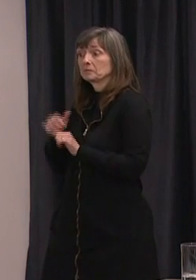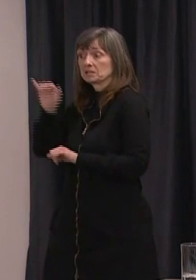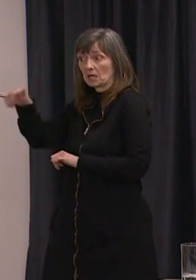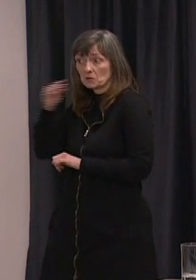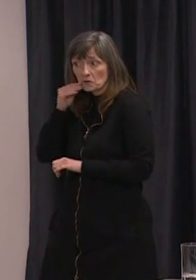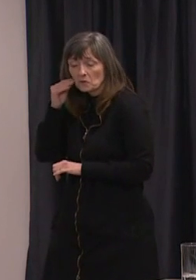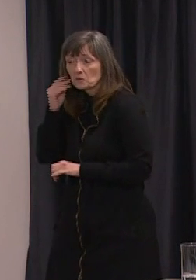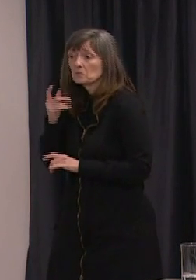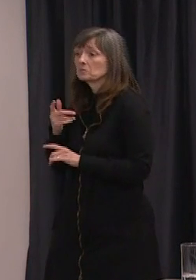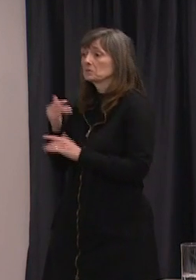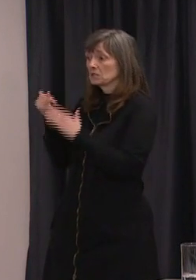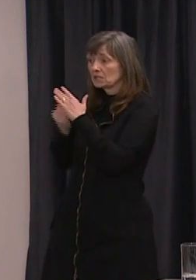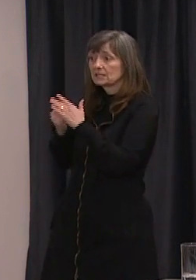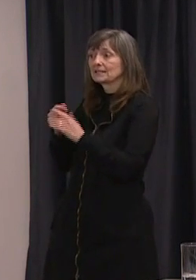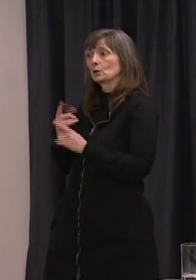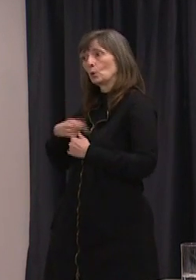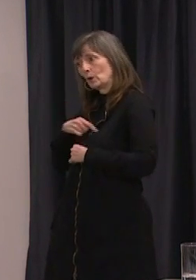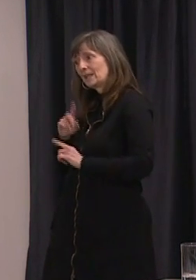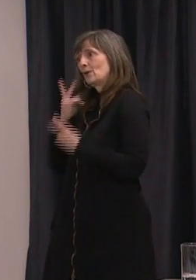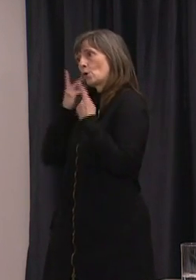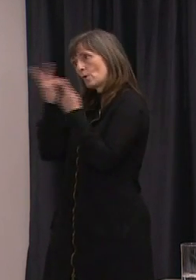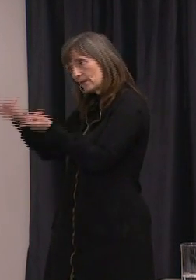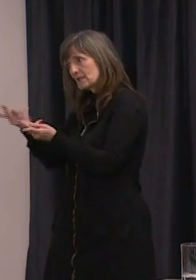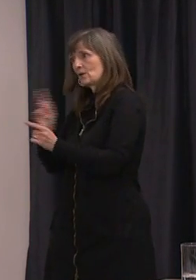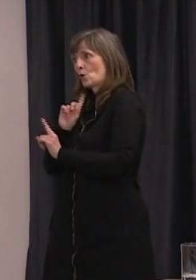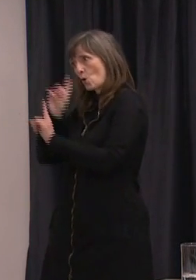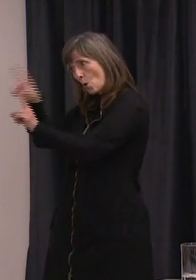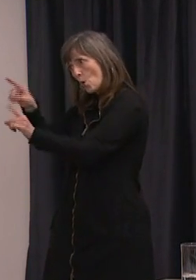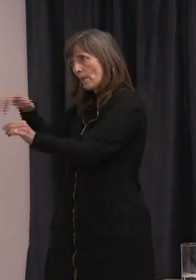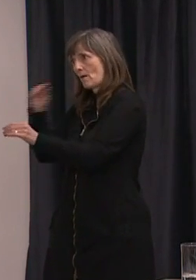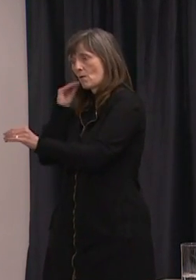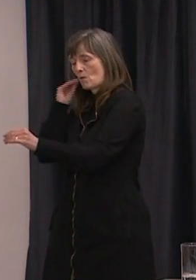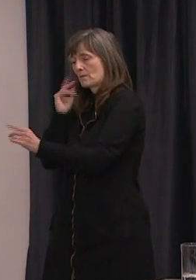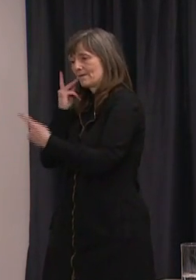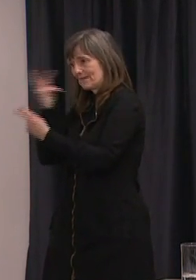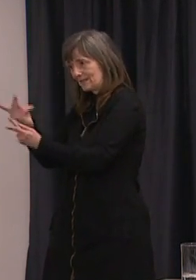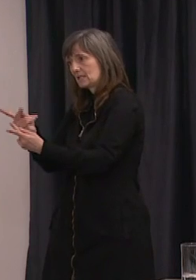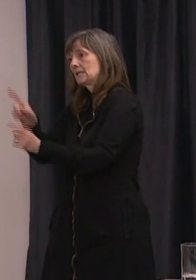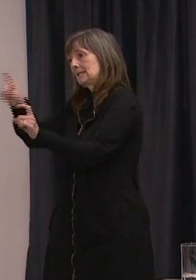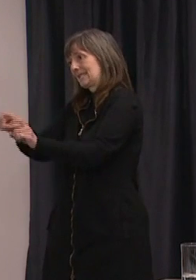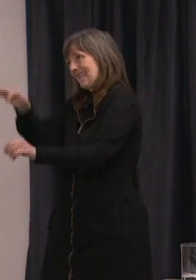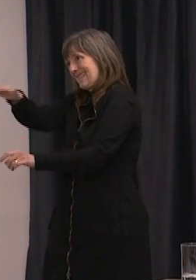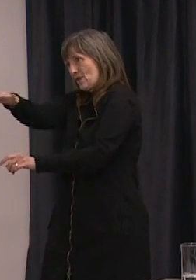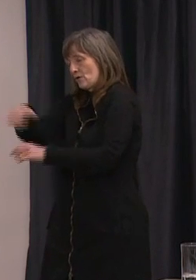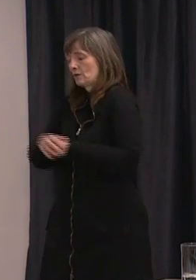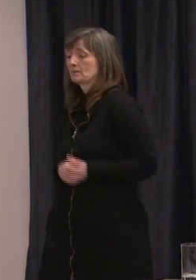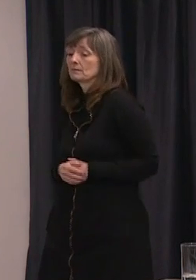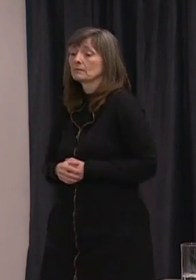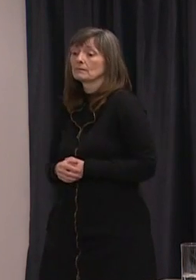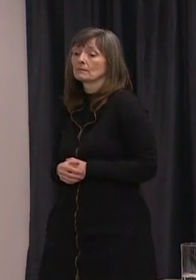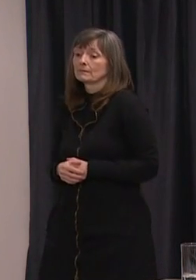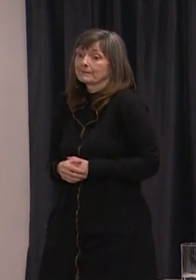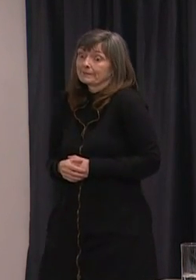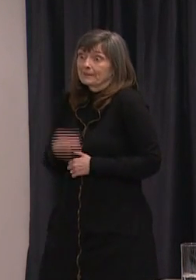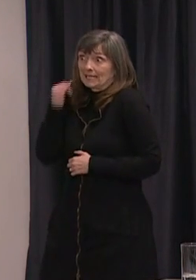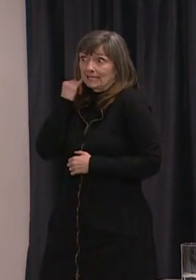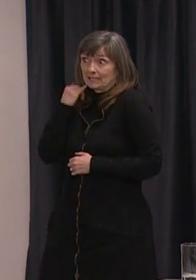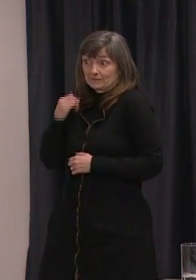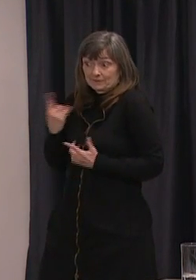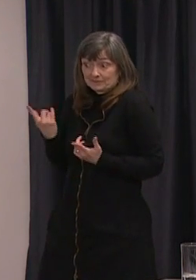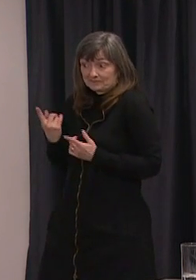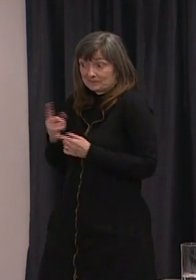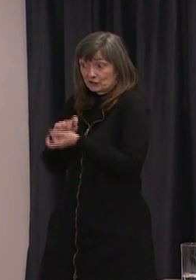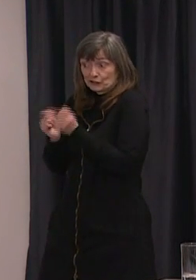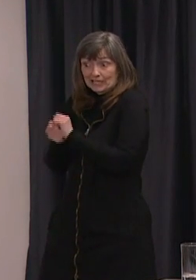their homes to get tested which is the ideal situation uh and if that changes obviously we will have to